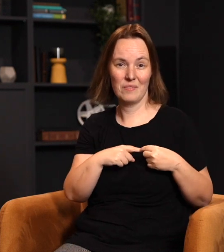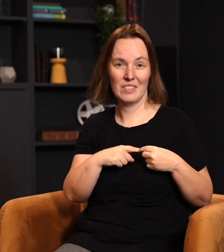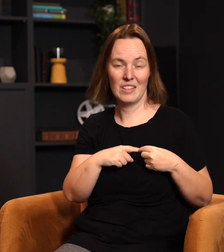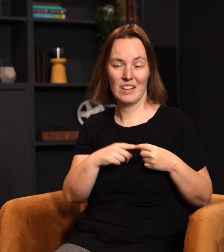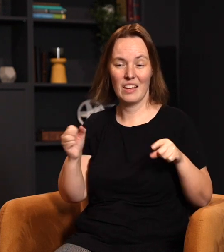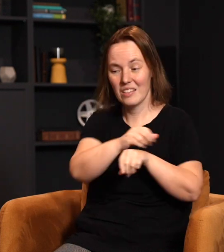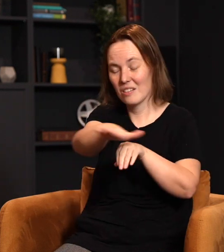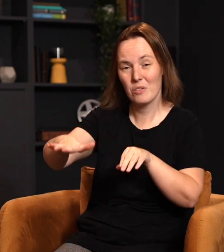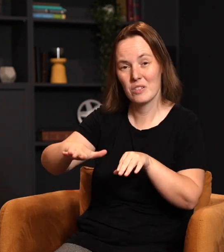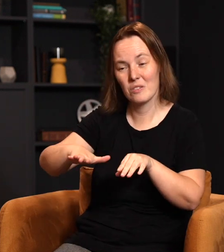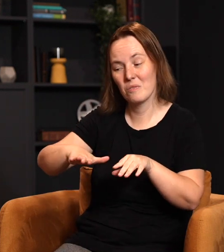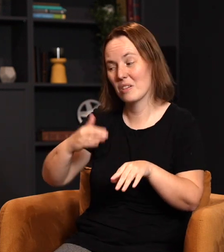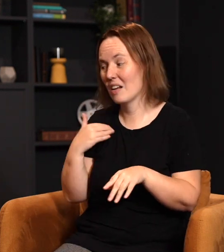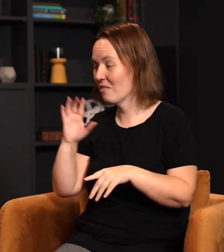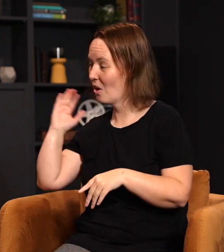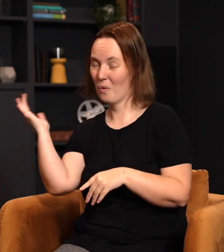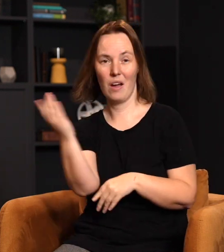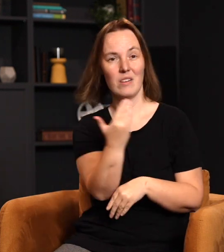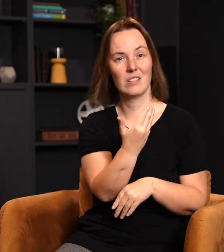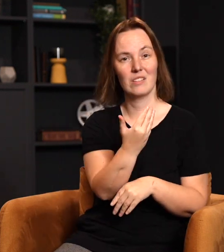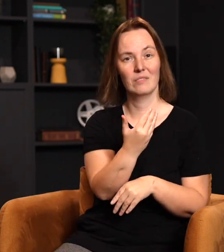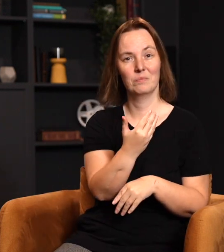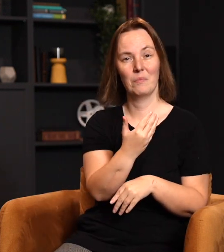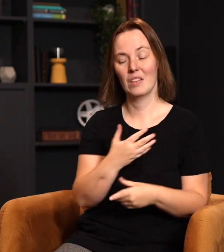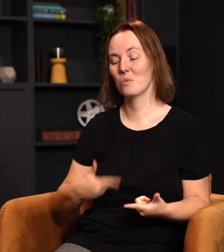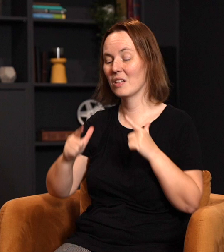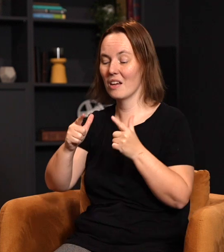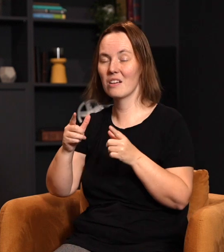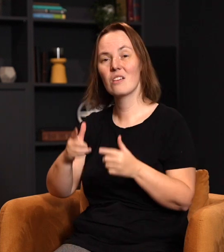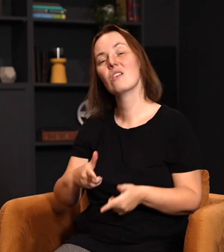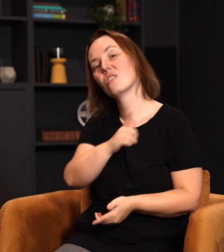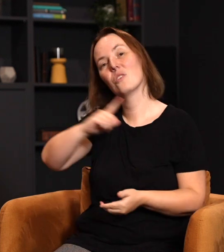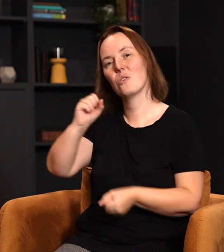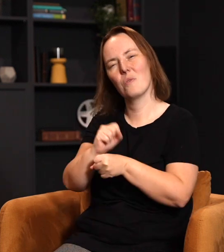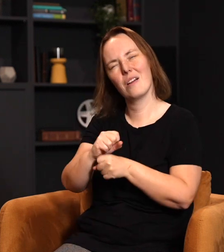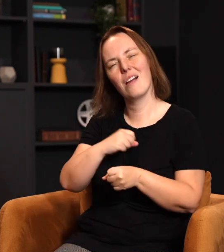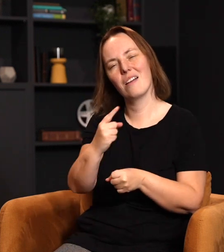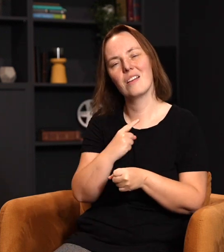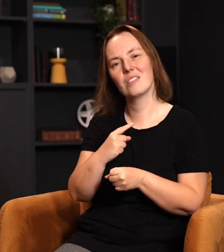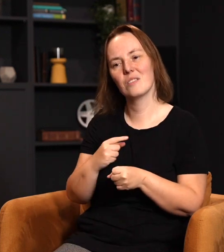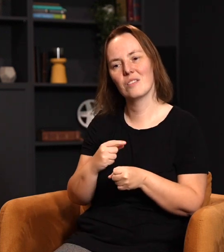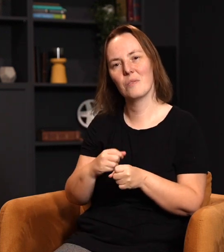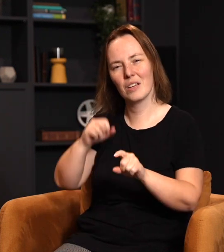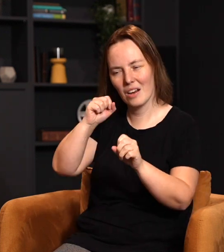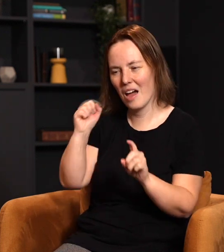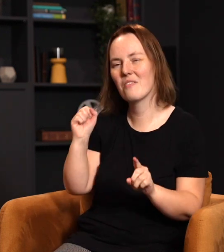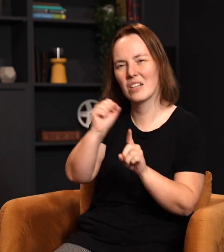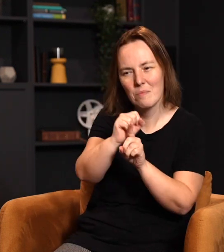and the actual impact we can have around us. As we allow the Lord to work on us, to grow us, then we can have an impact on